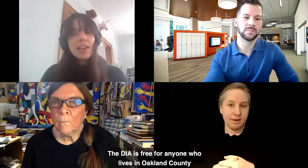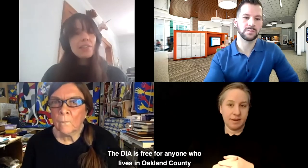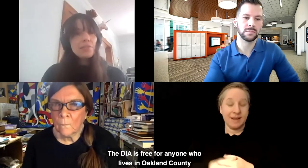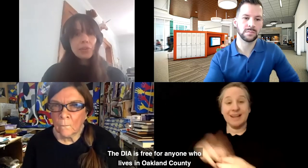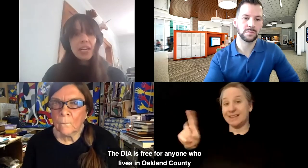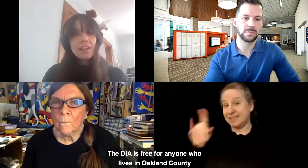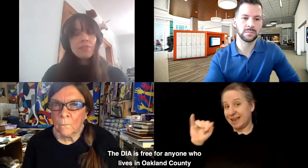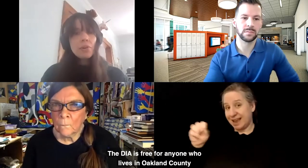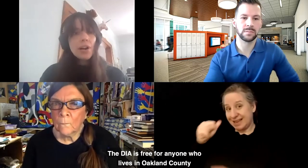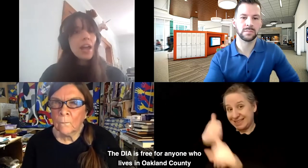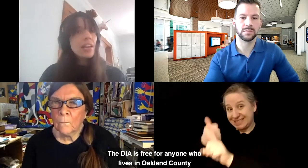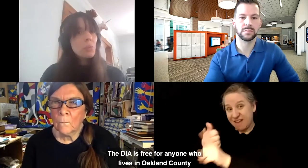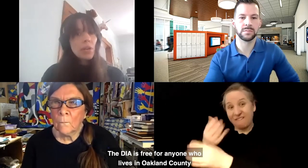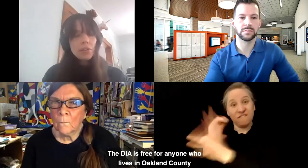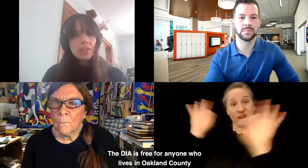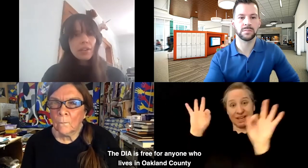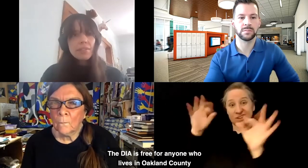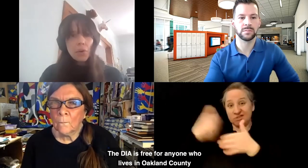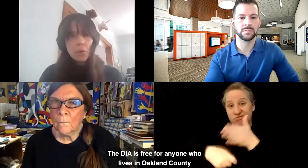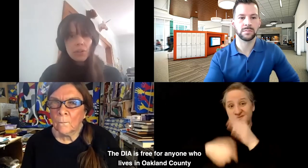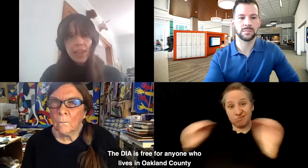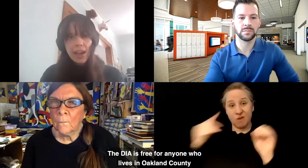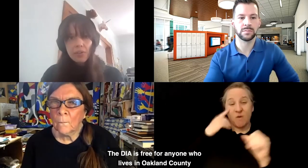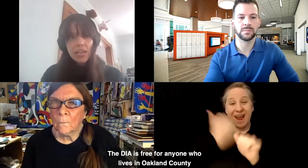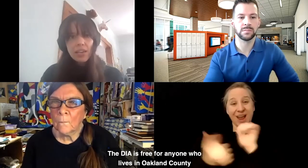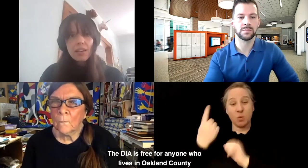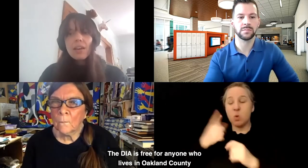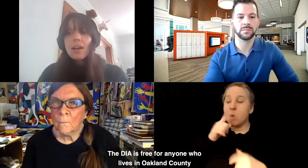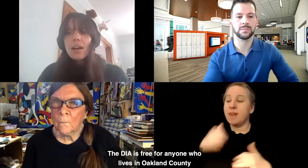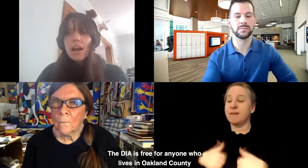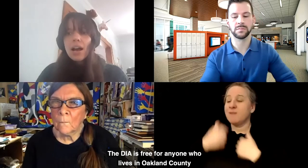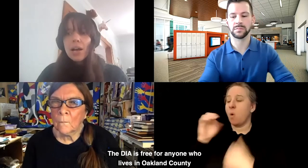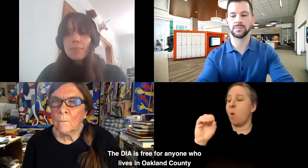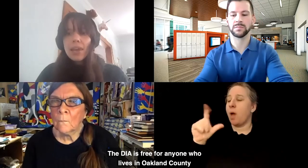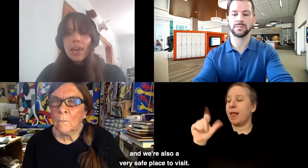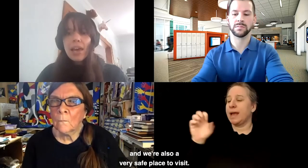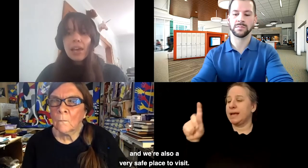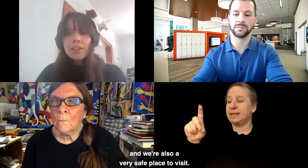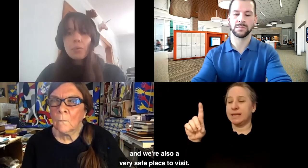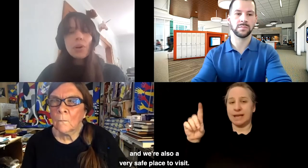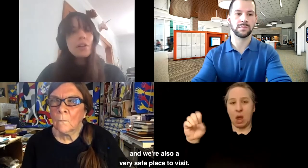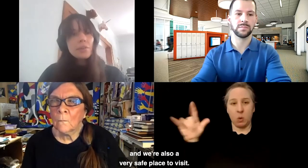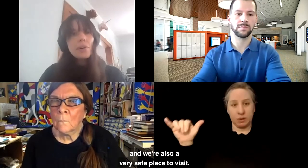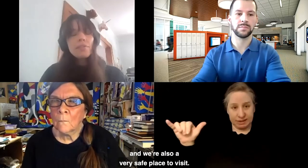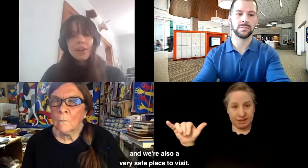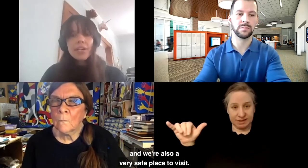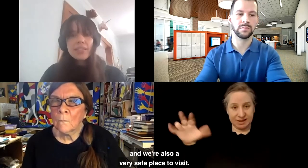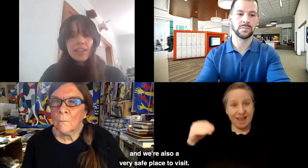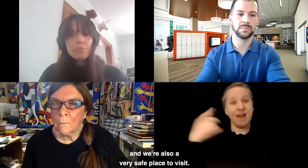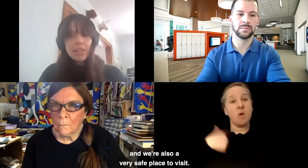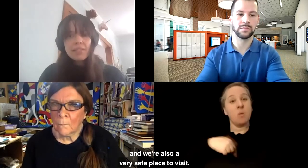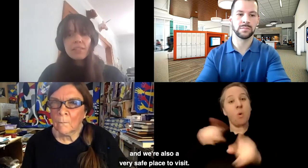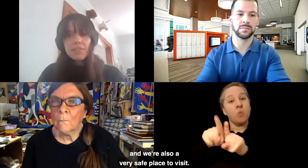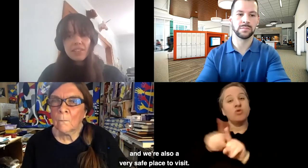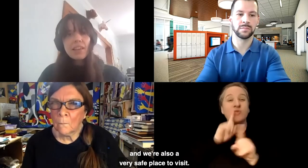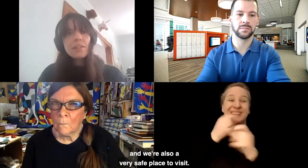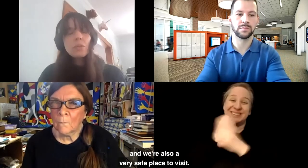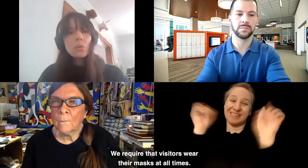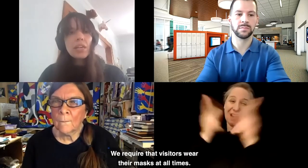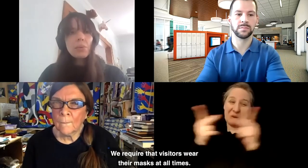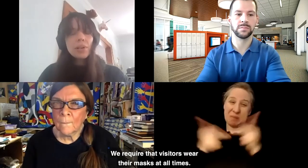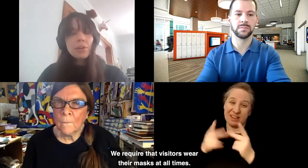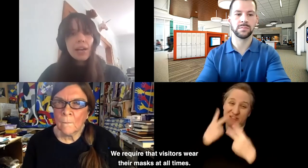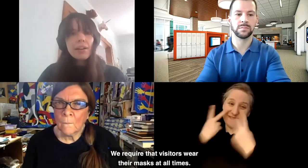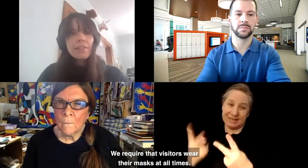the DIA is free for anyone who lives in Oakland County. Um, and we're also a very safe place to visit.